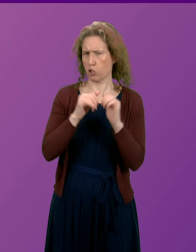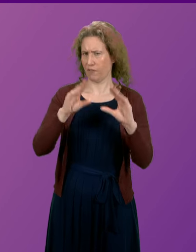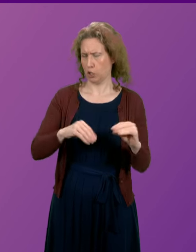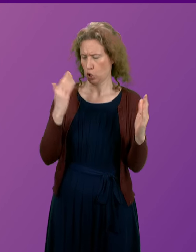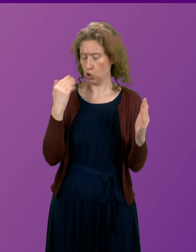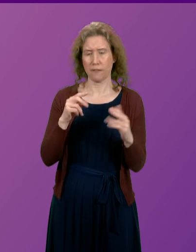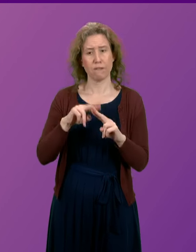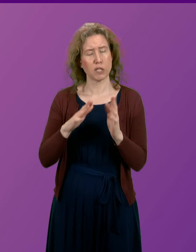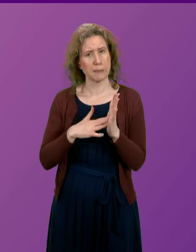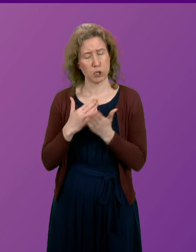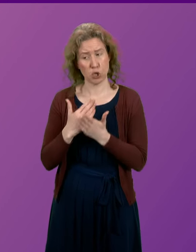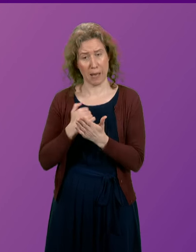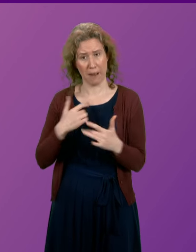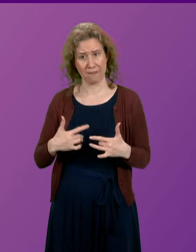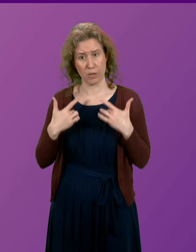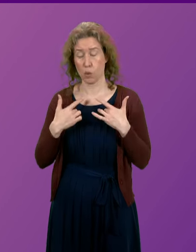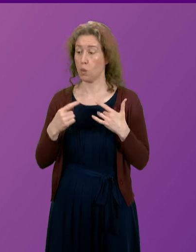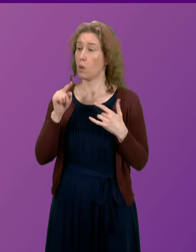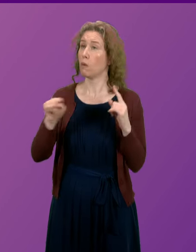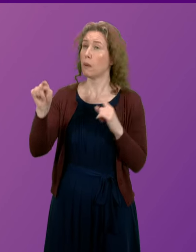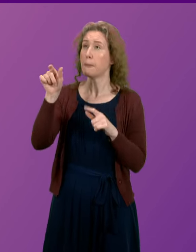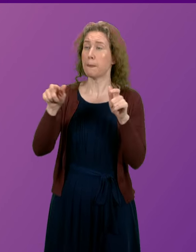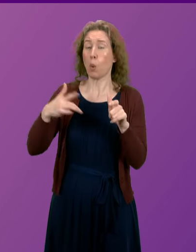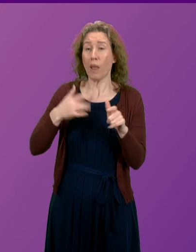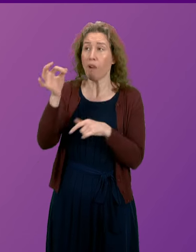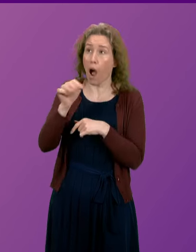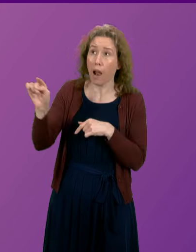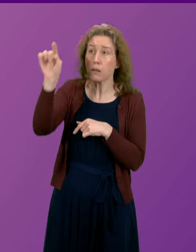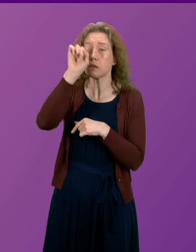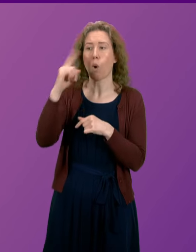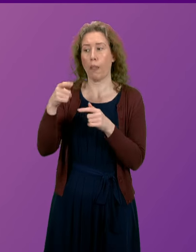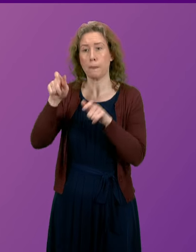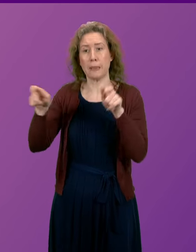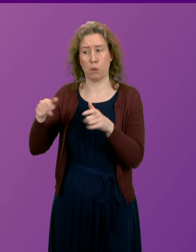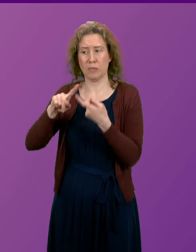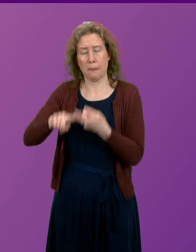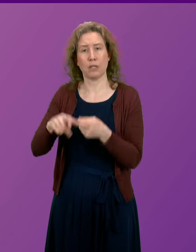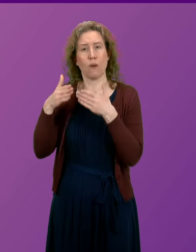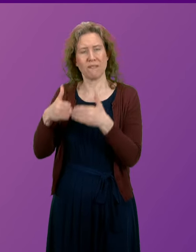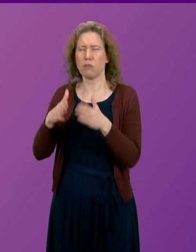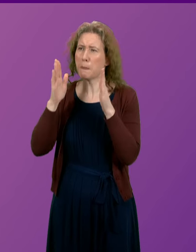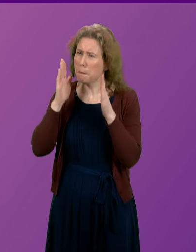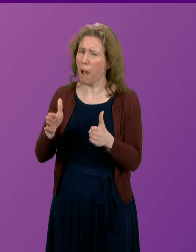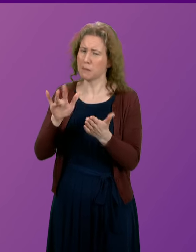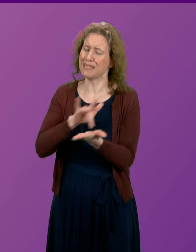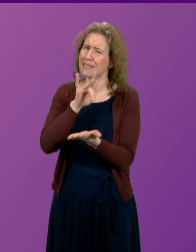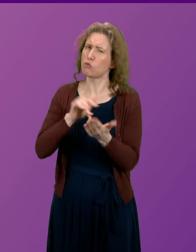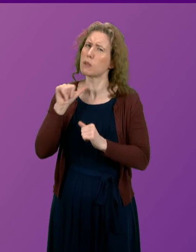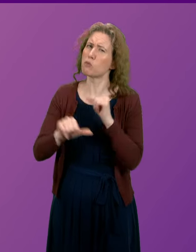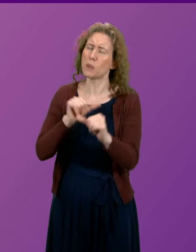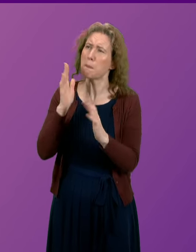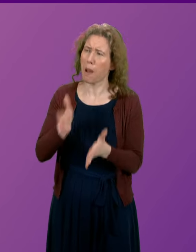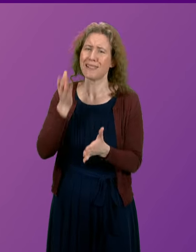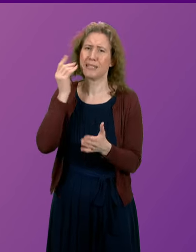Minister share my view that the voices and views of Islanders and other ferry-dependent communities must be central to this process,